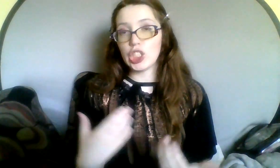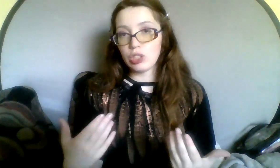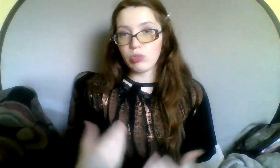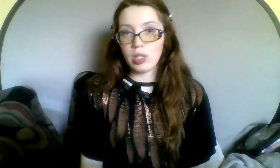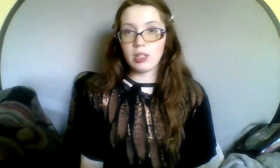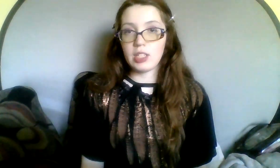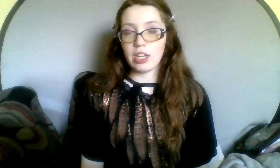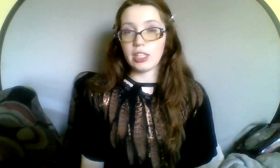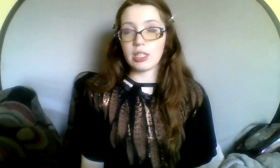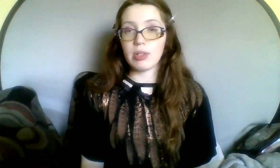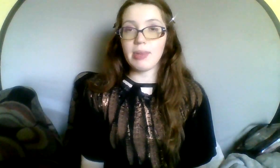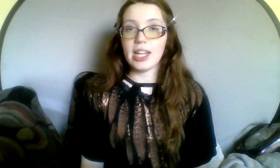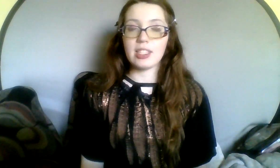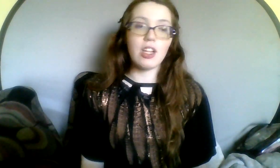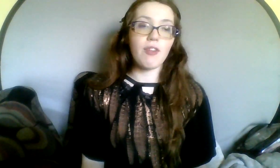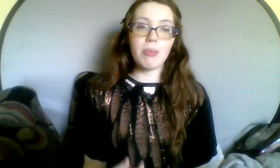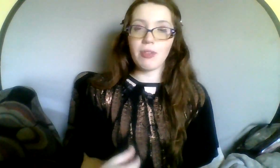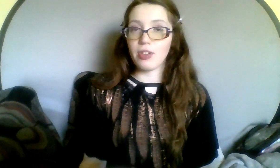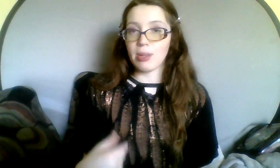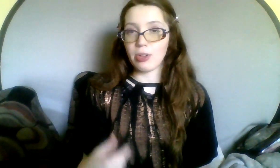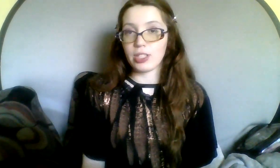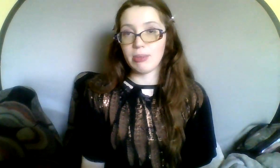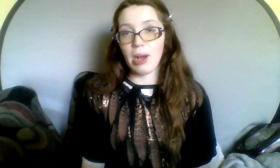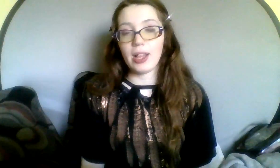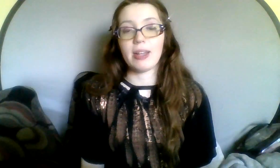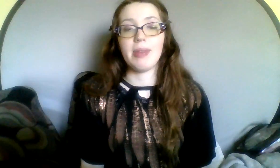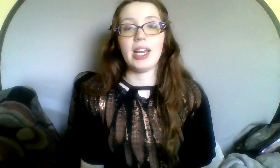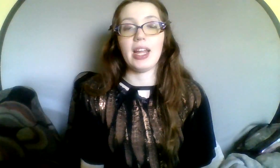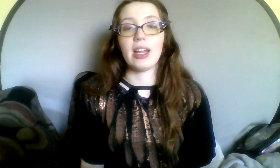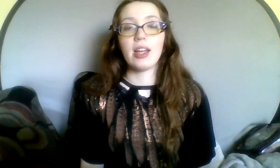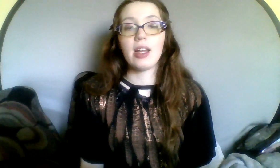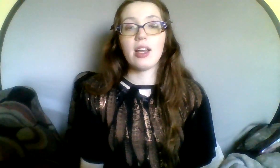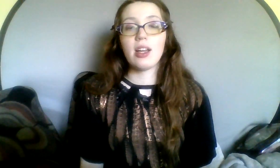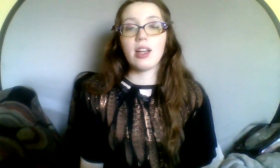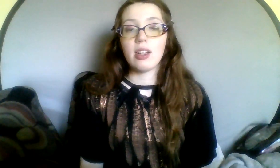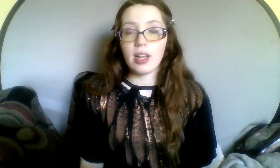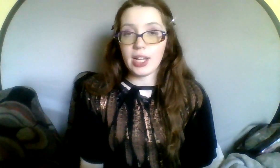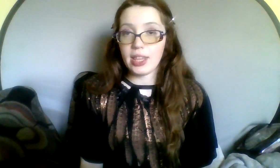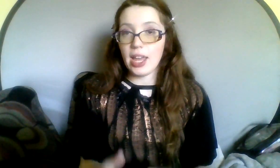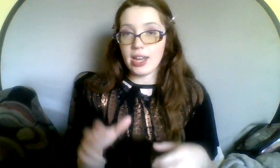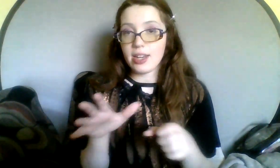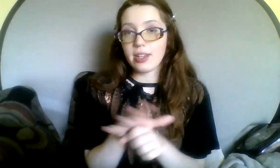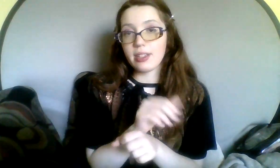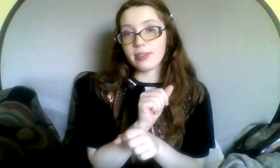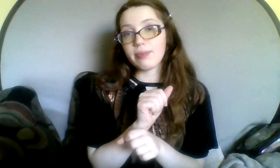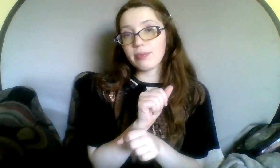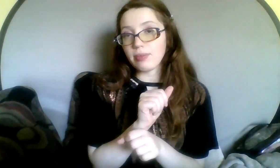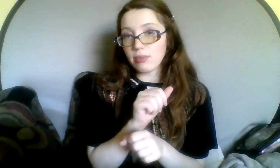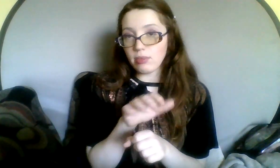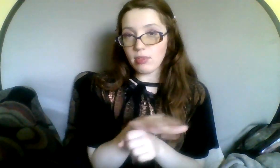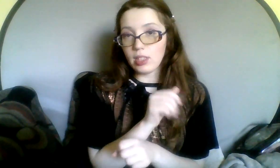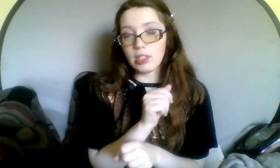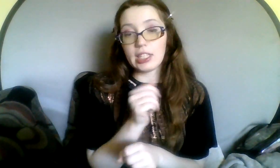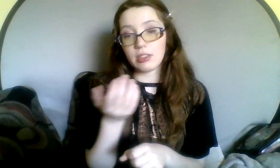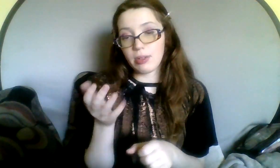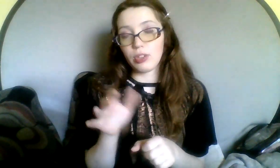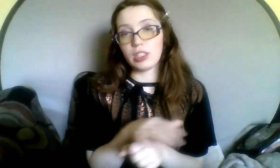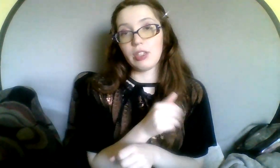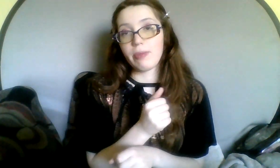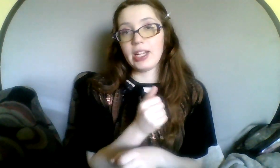Because technically that's what it means. So if you prefer the more symbolic meaning, then that's of course what it means.